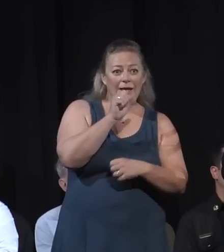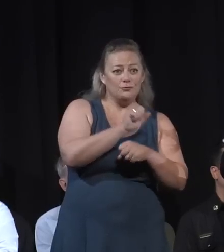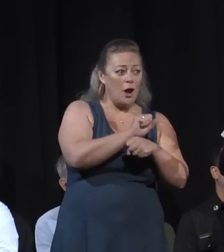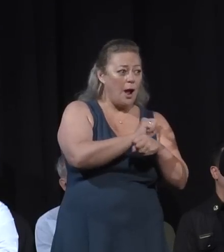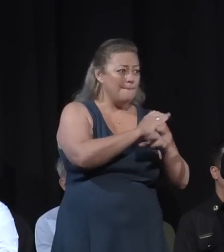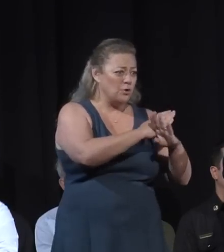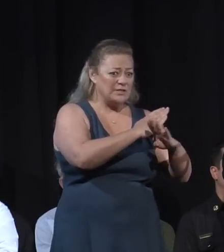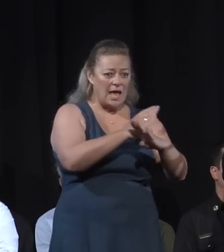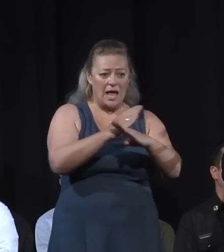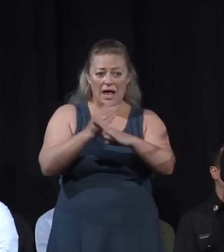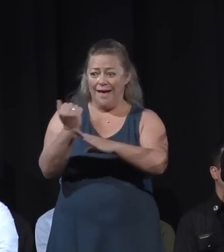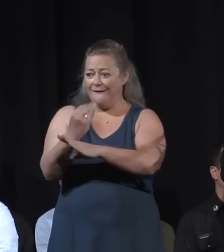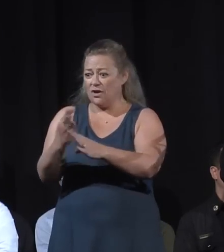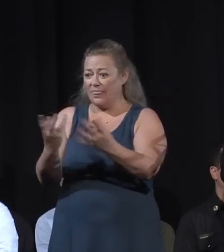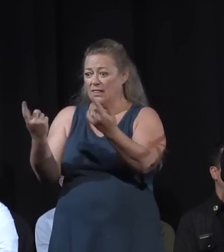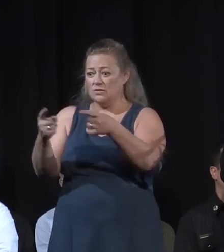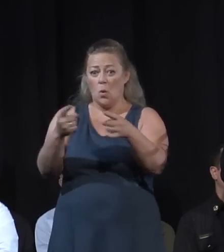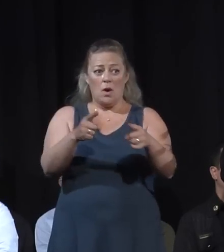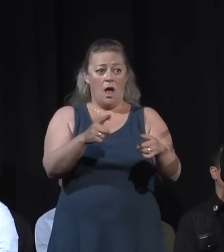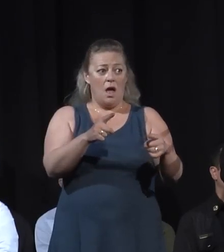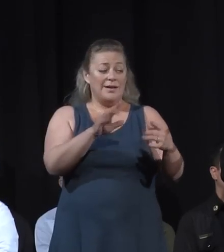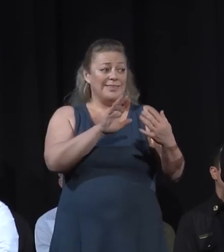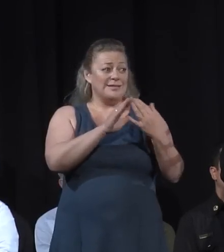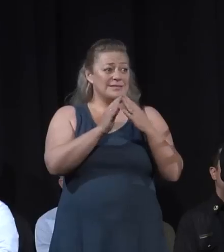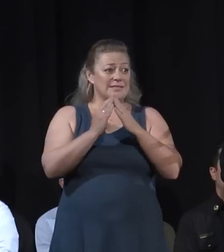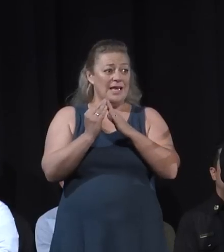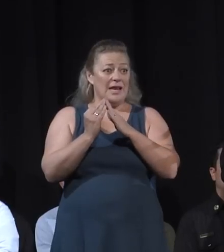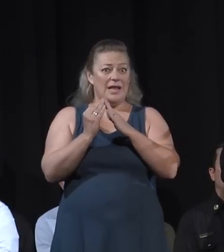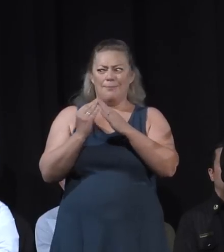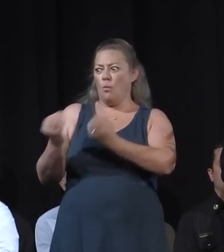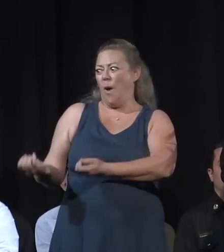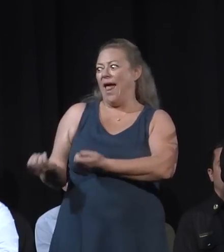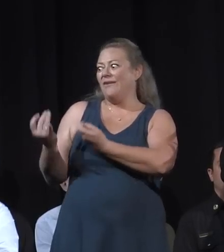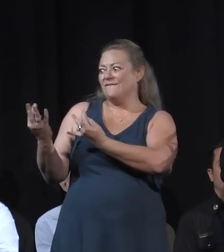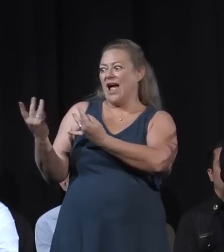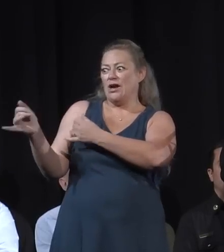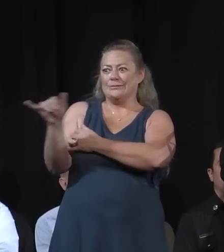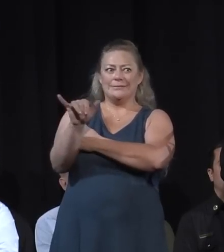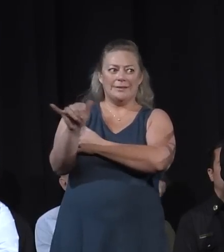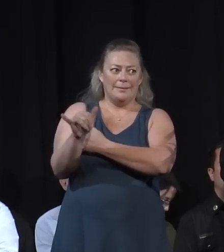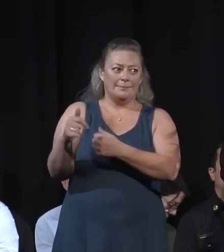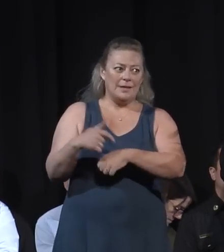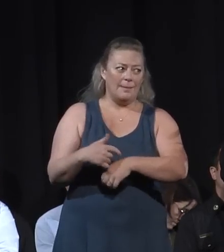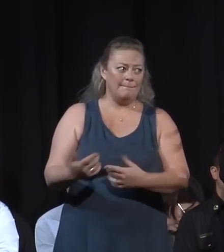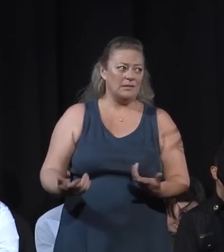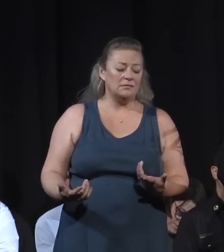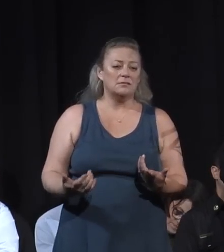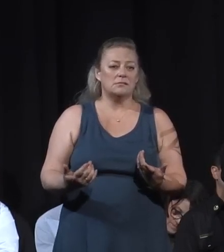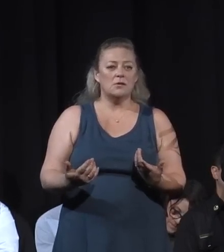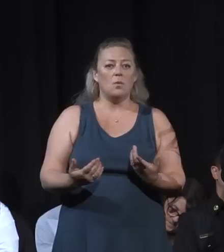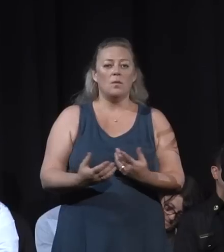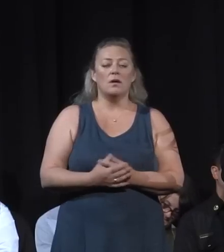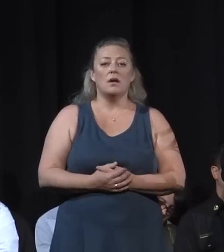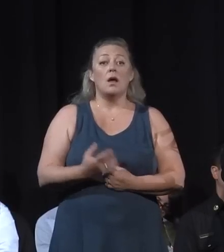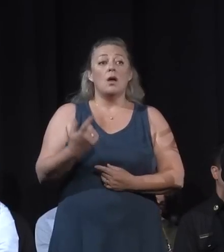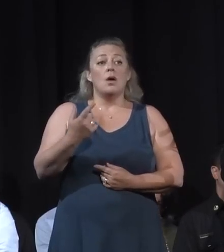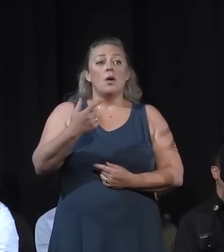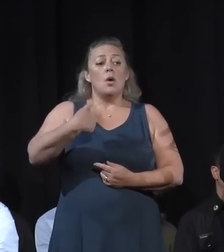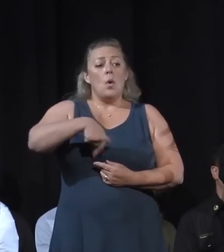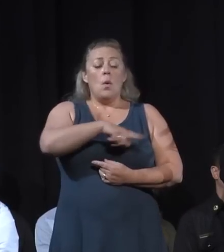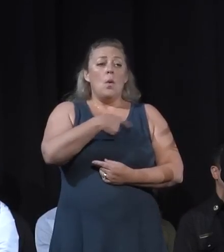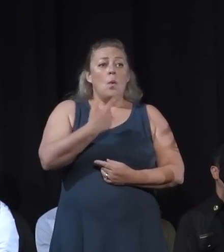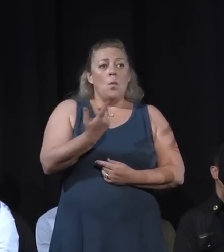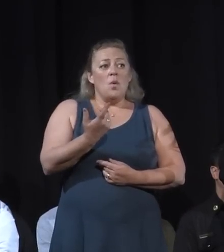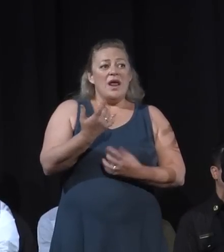while there's a fire going on because life does not stop. So we're honored to come in and do that. We entered into a